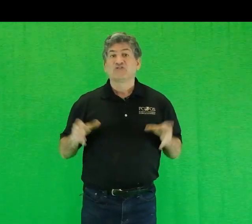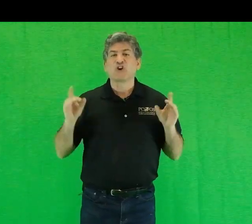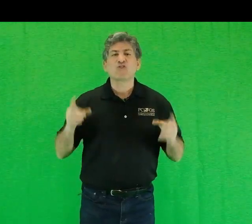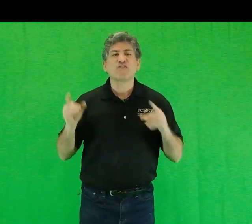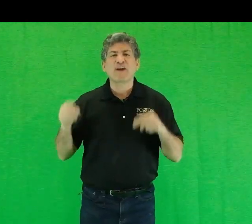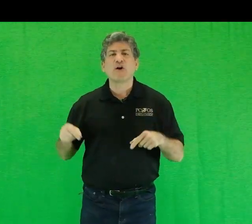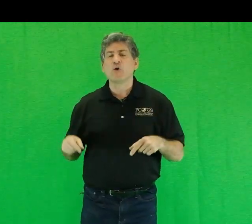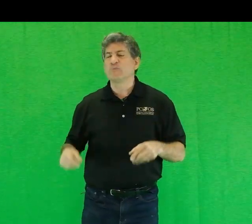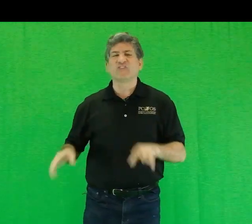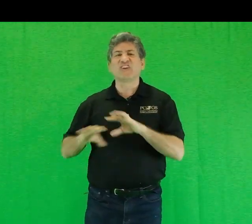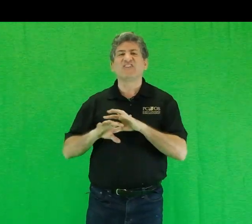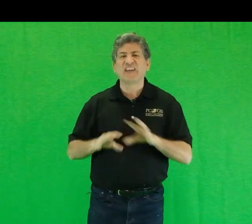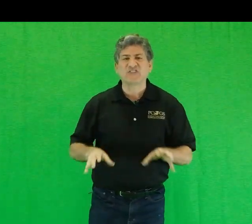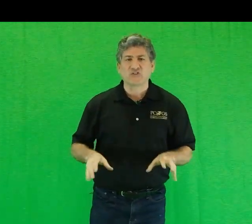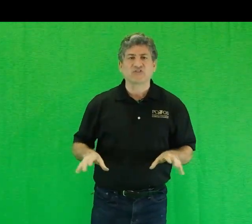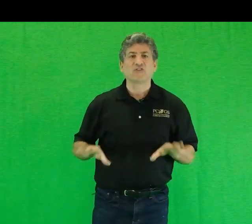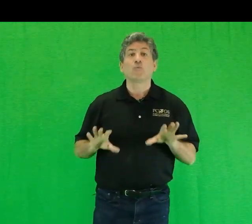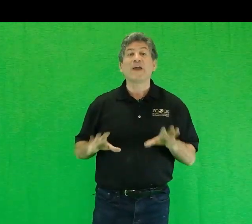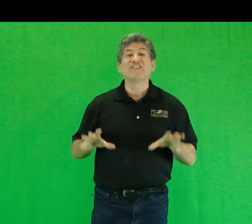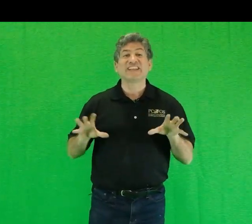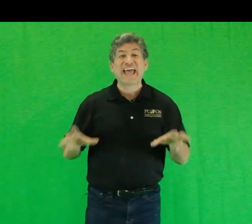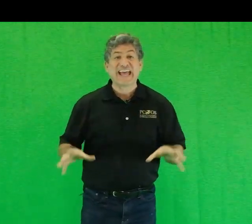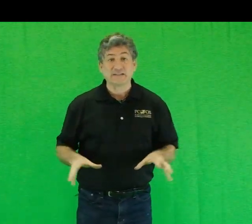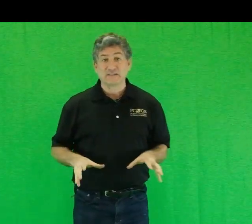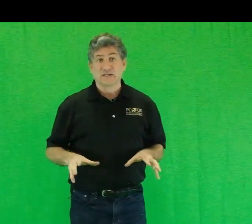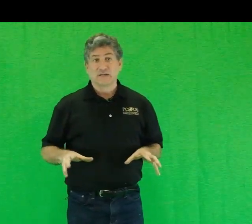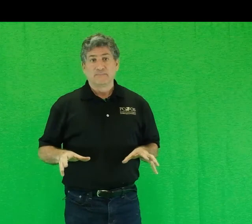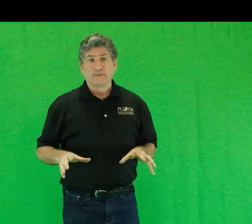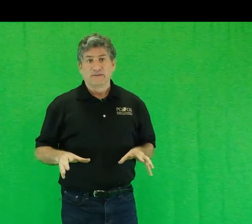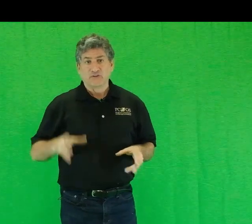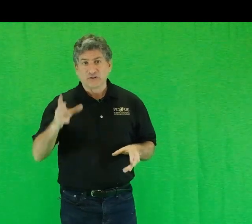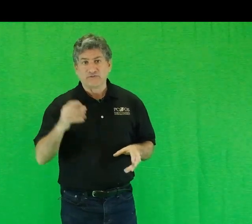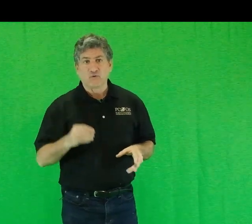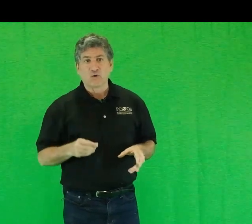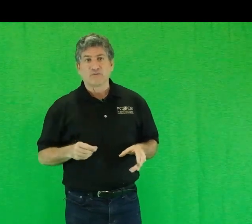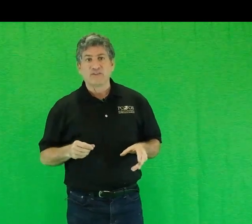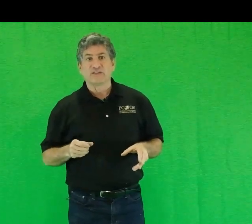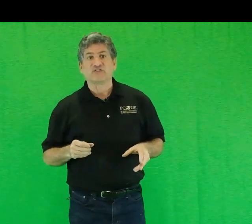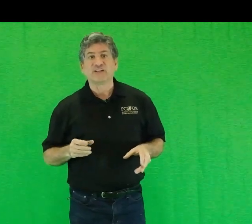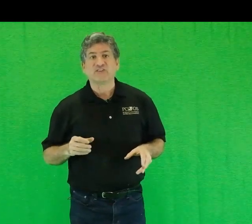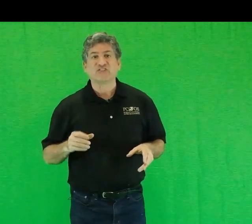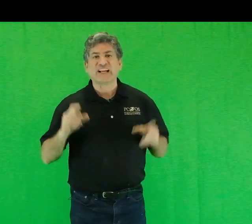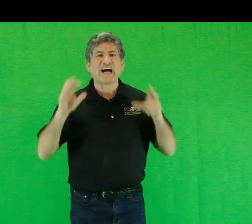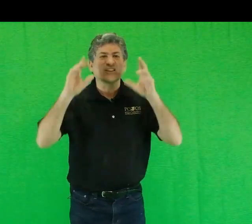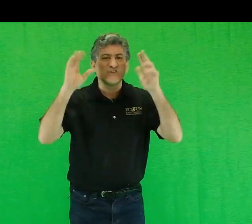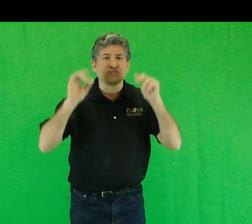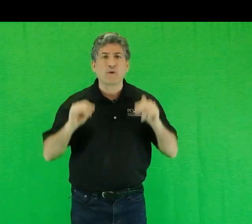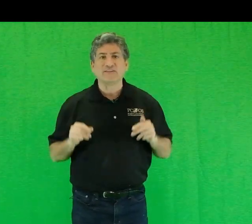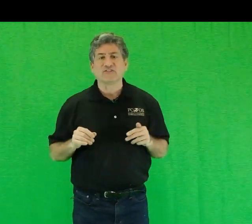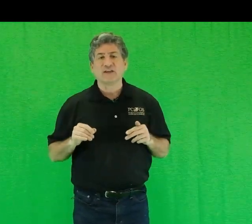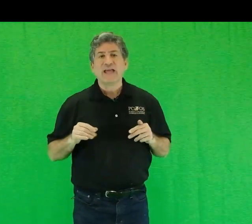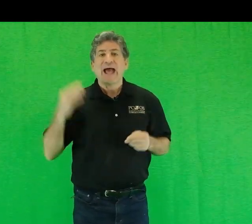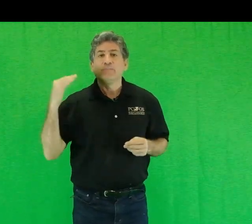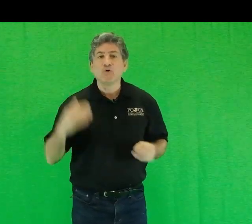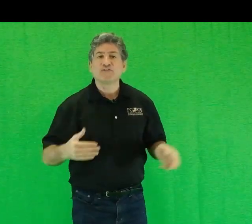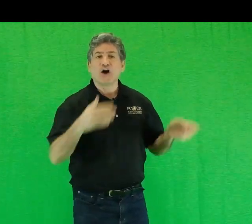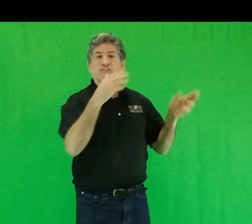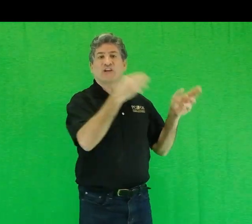turned their homes into deserts and wastelands, an early form of the insidious psychology of waste, and moved on to